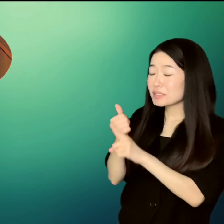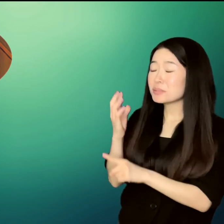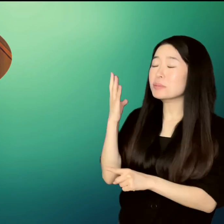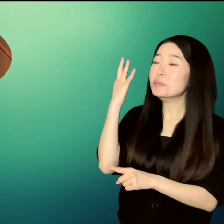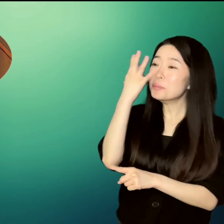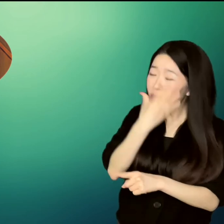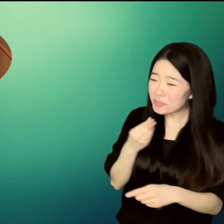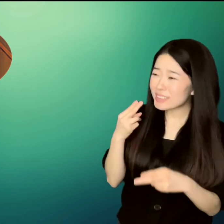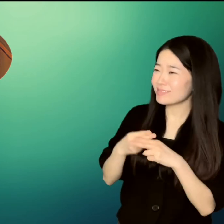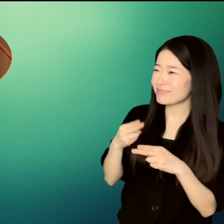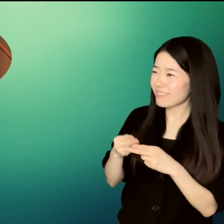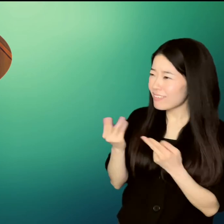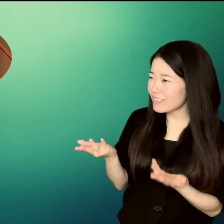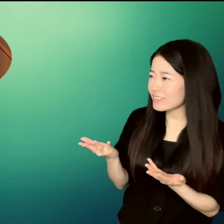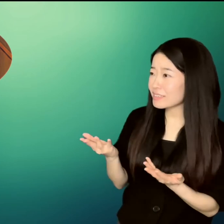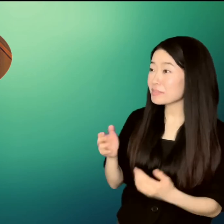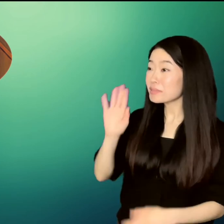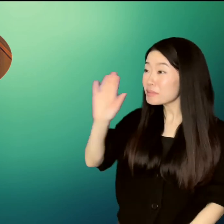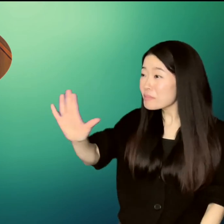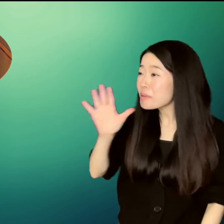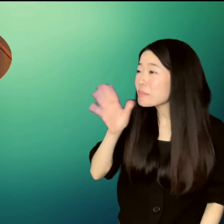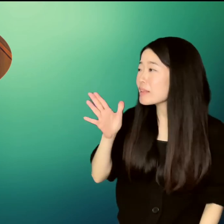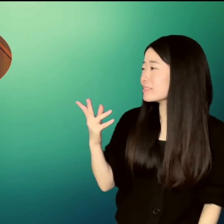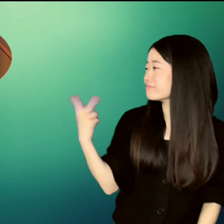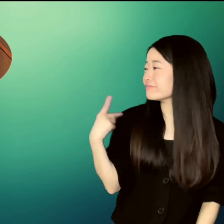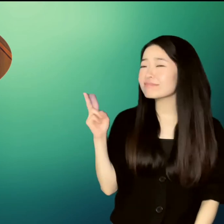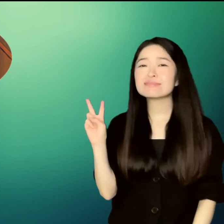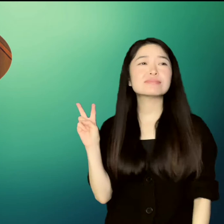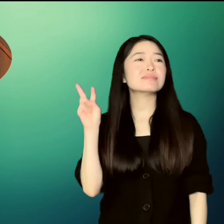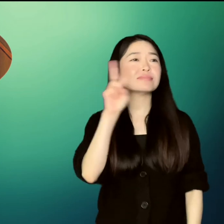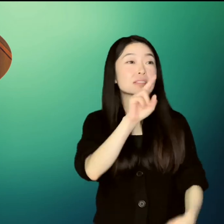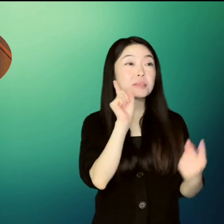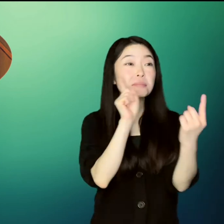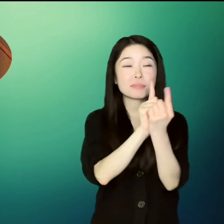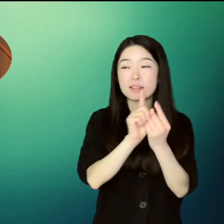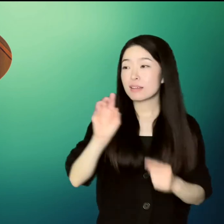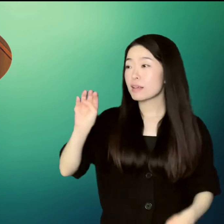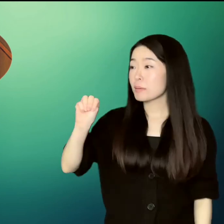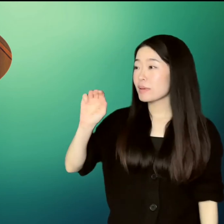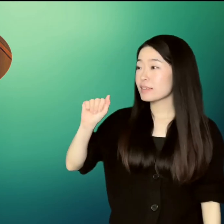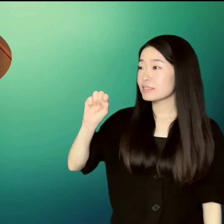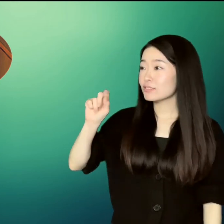Un He is a beautiful name. Your grandma and I went to a name master for it.